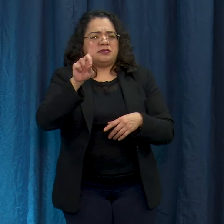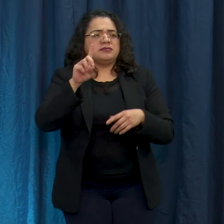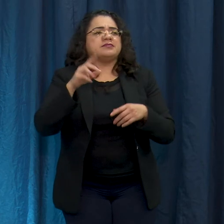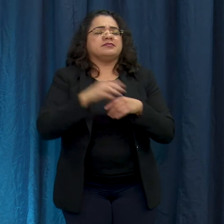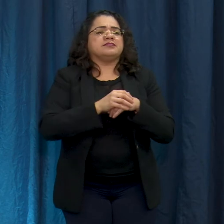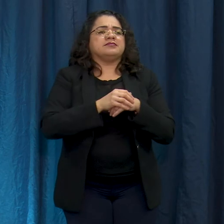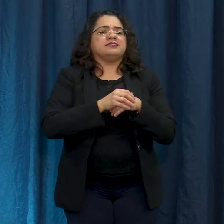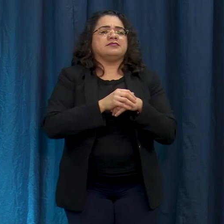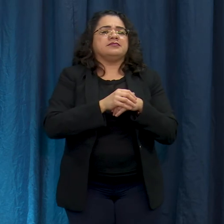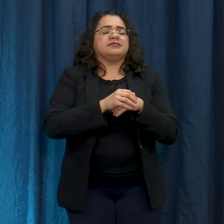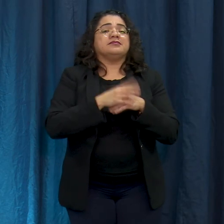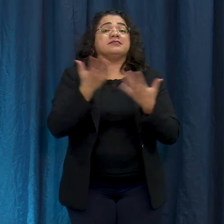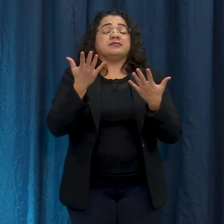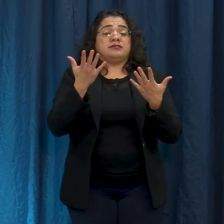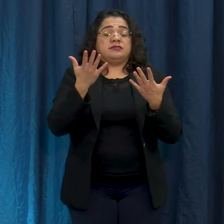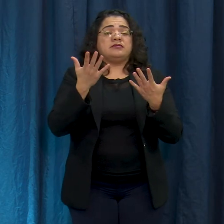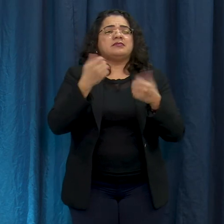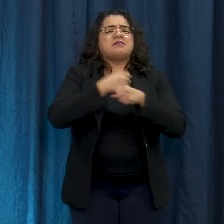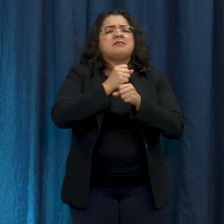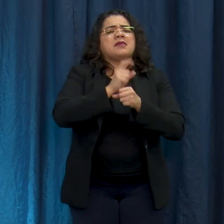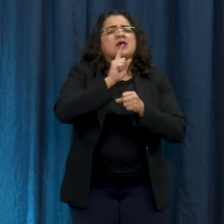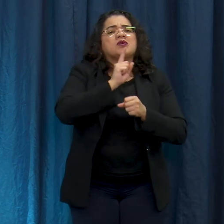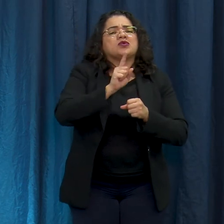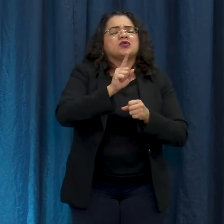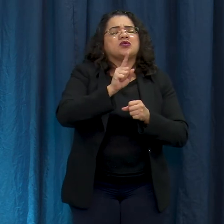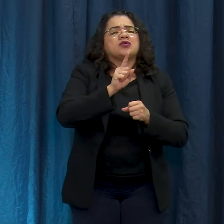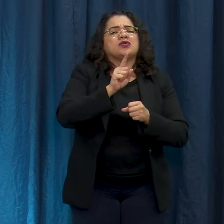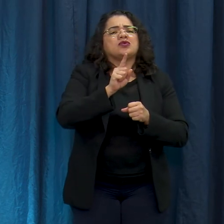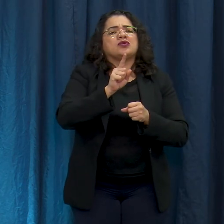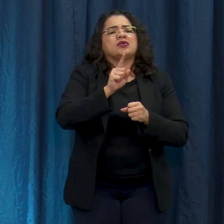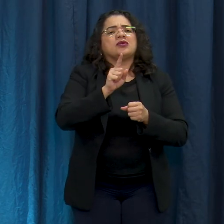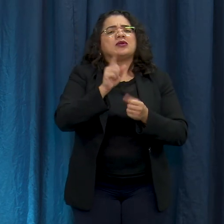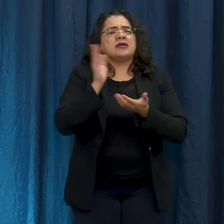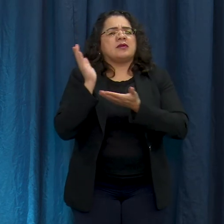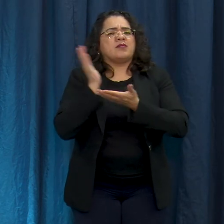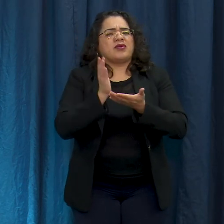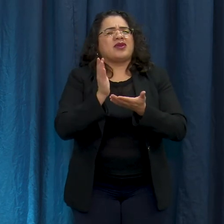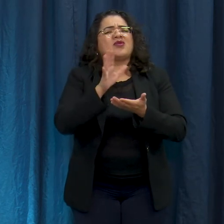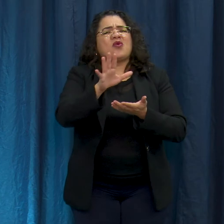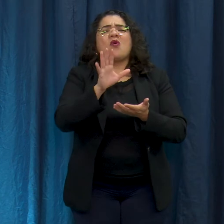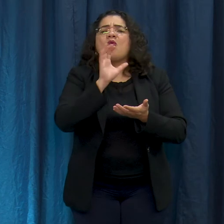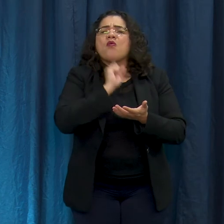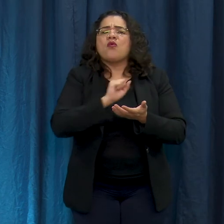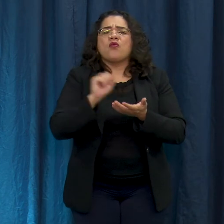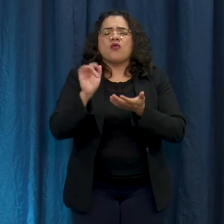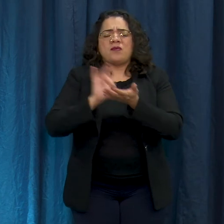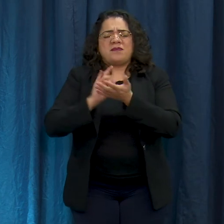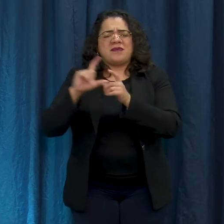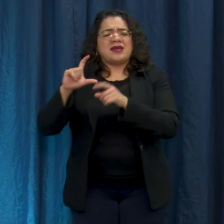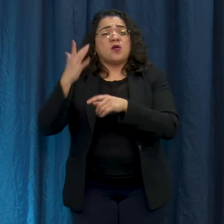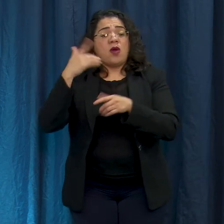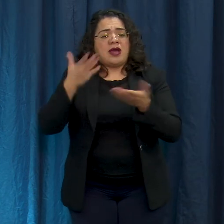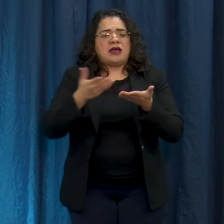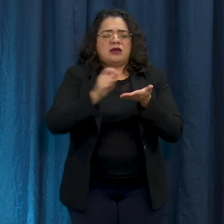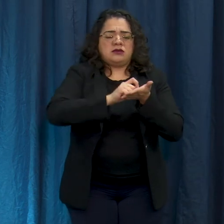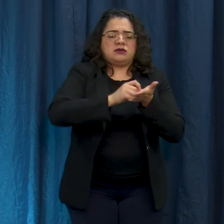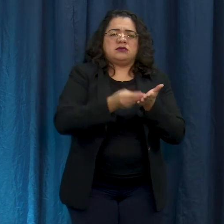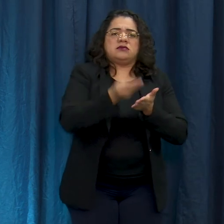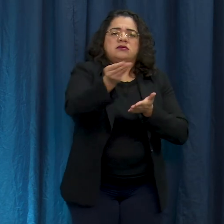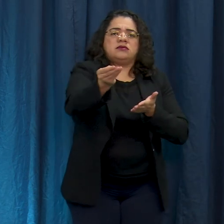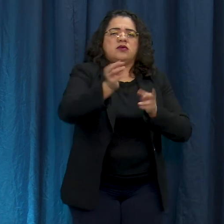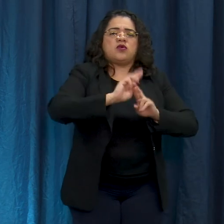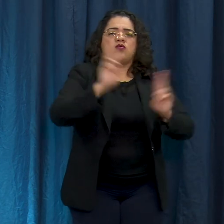asegurarse de que traigan sus sus frascos de pastillas para que estas personas puede ver cuál que